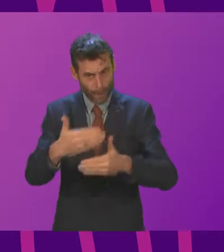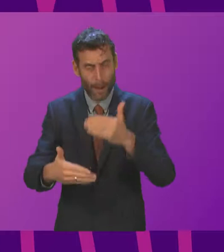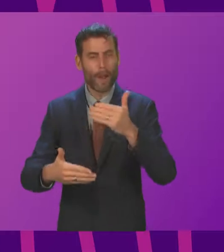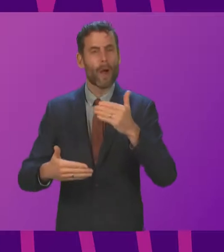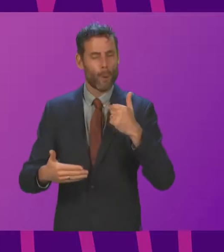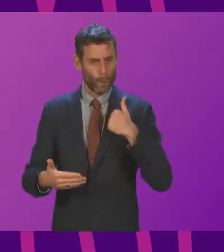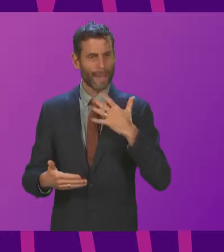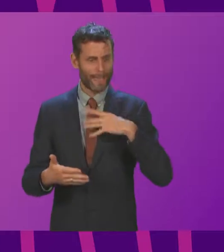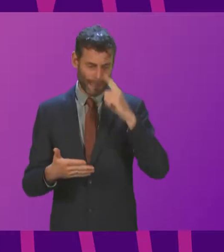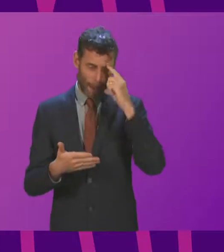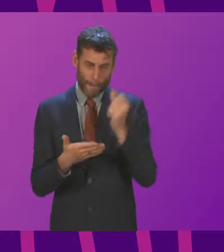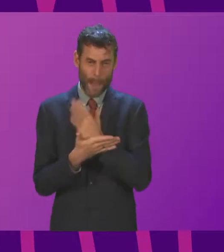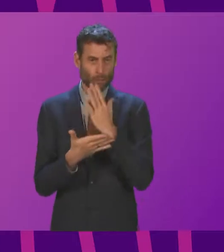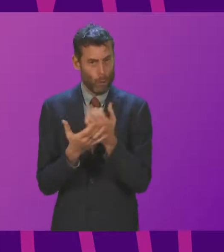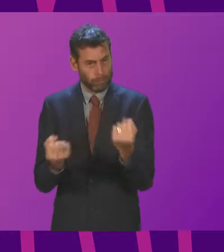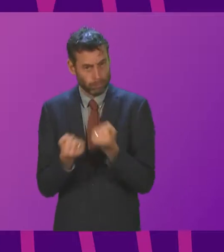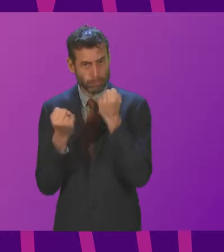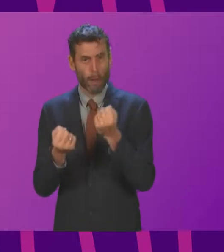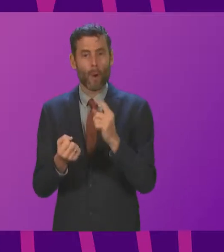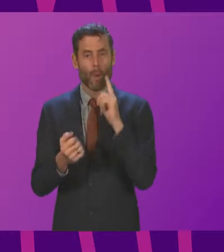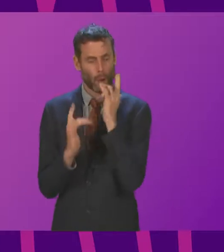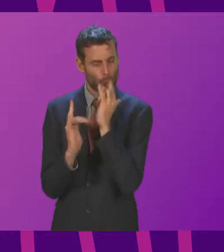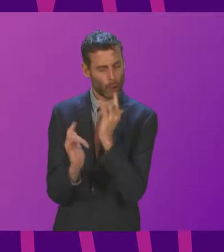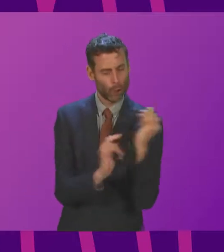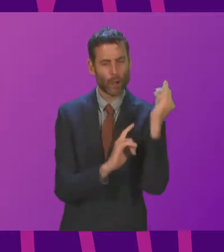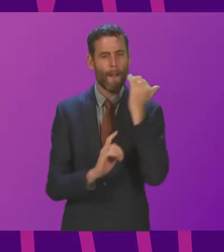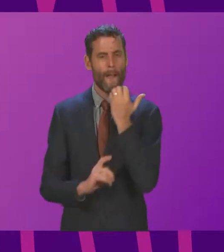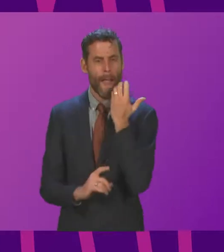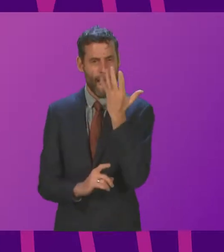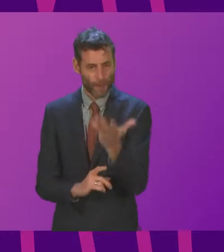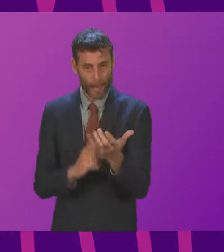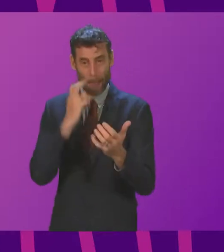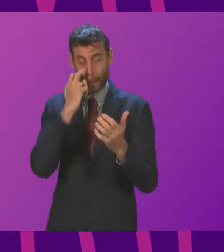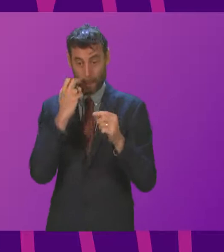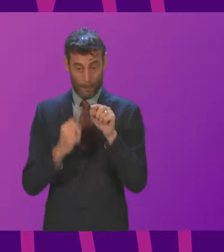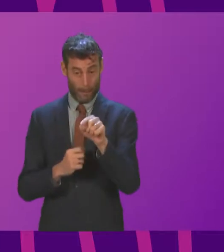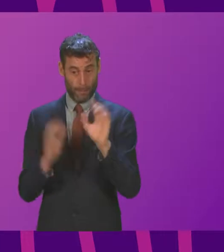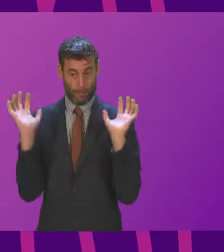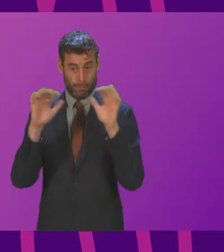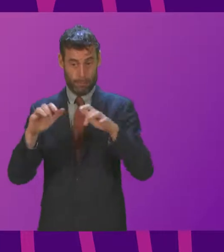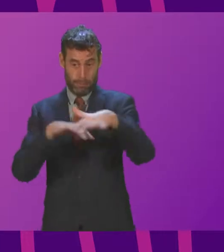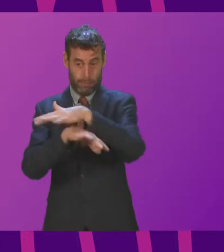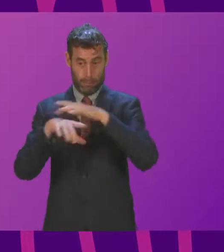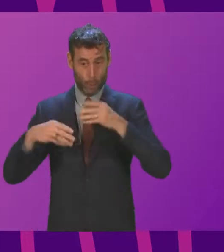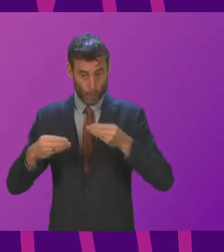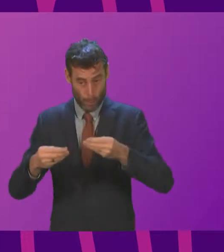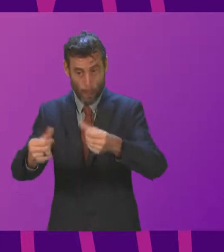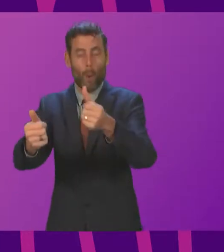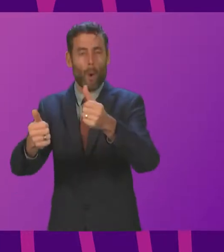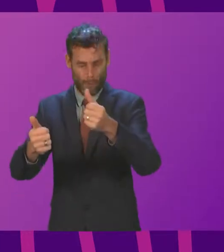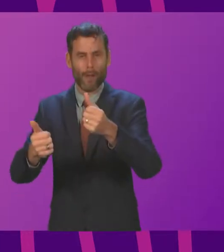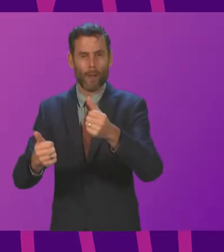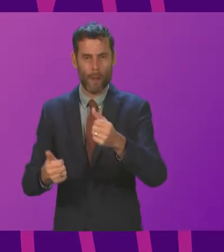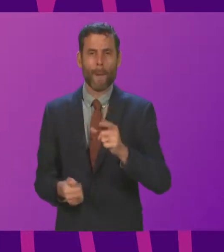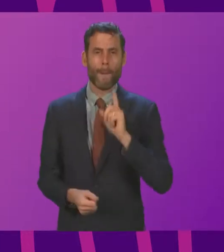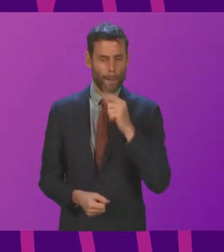arrangements are stood up. There will be day-to-day monitoring of all of the different aspects of this. But I am as confident as it is possible to be that